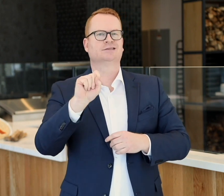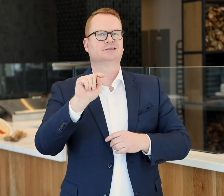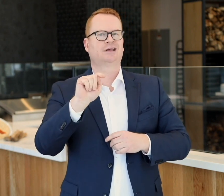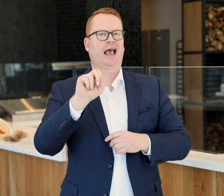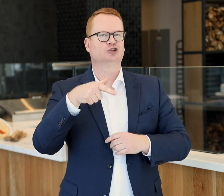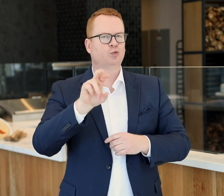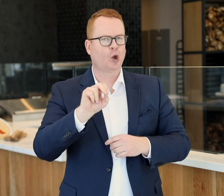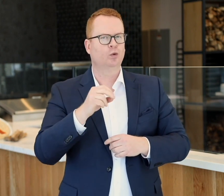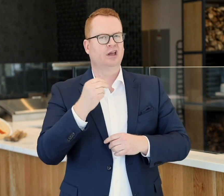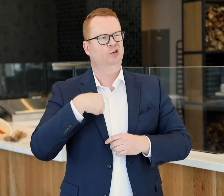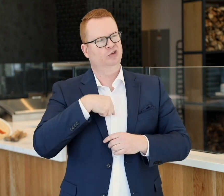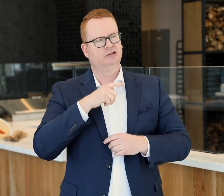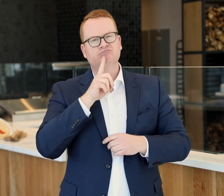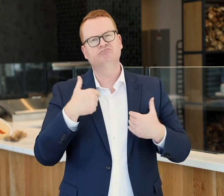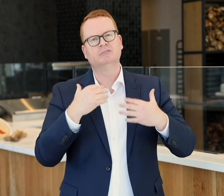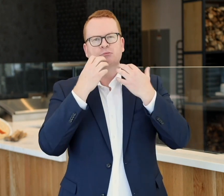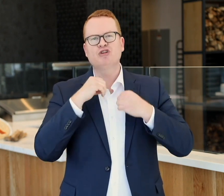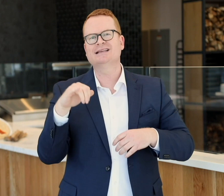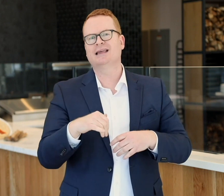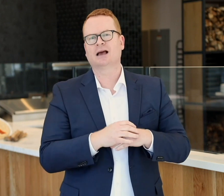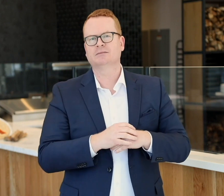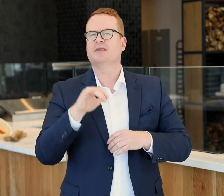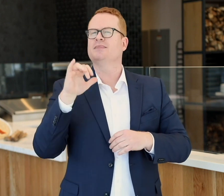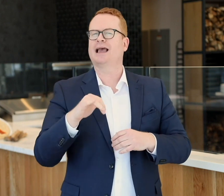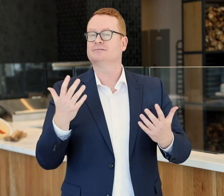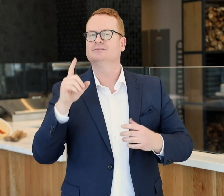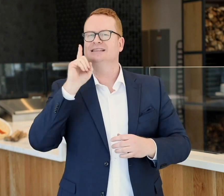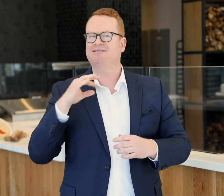quo. And we embrace that. That's deaf gain.